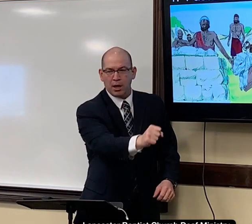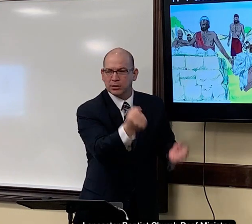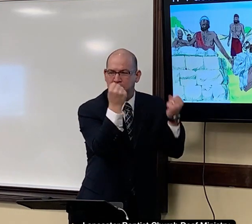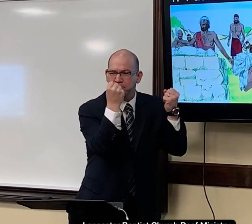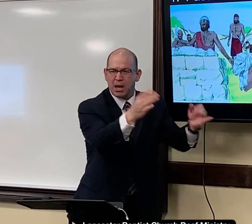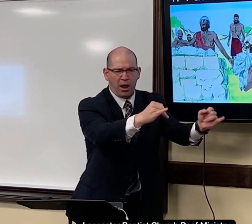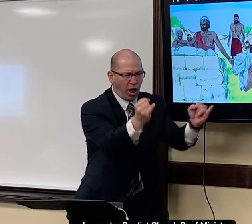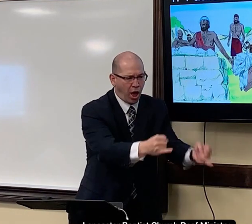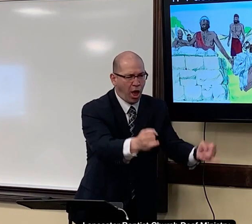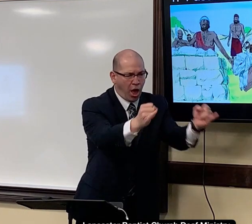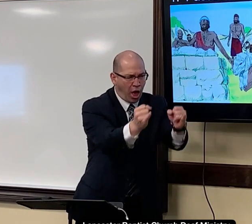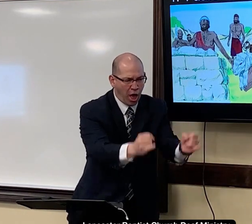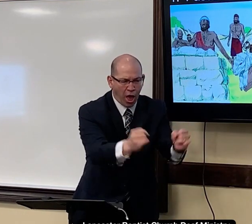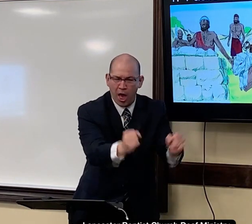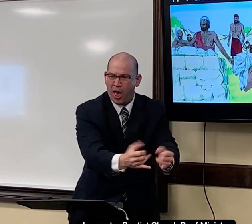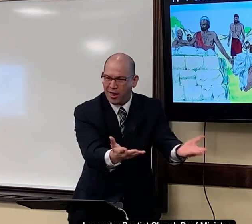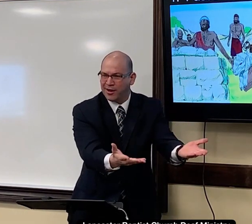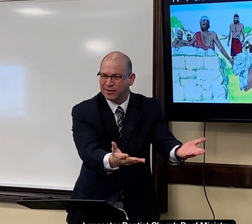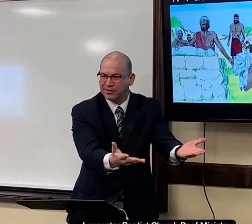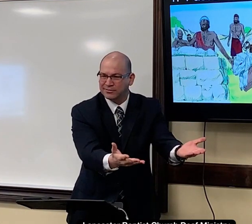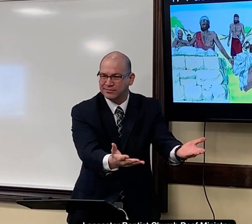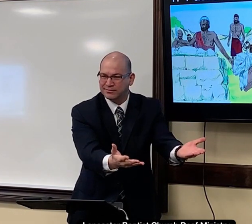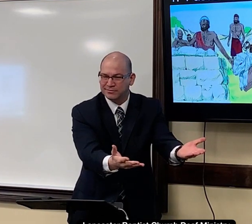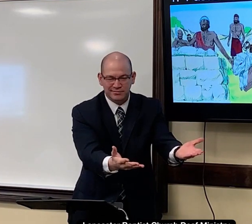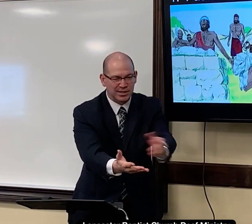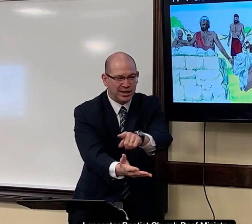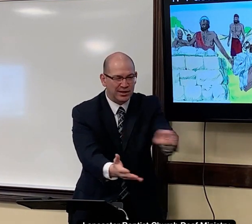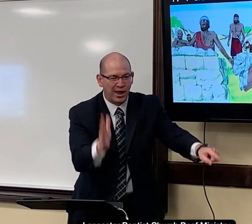so there in egypt they had many false gods many many idols